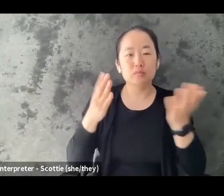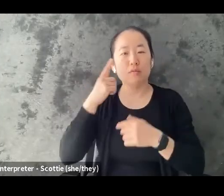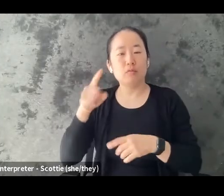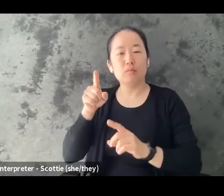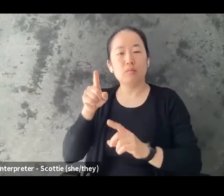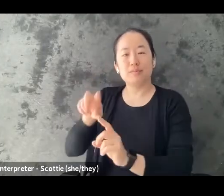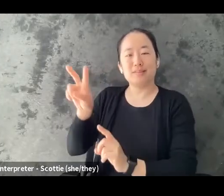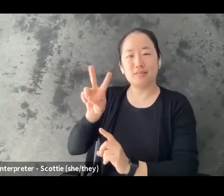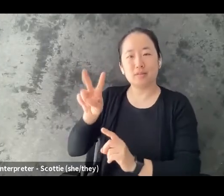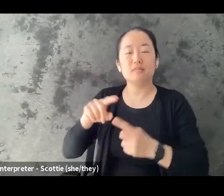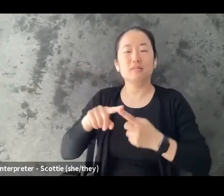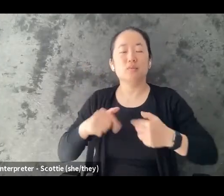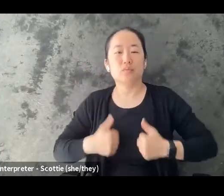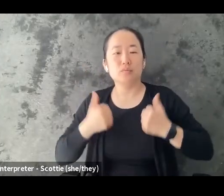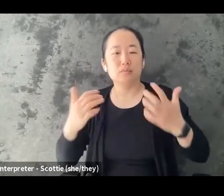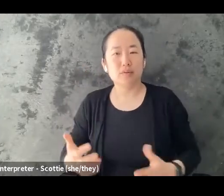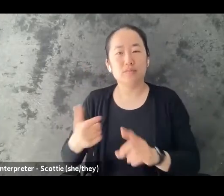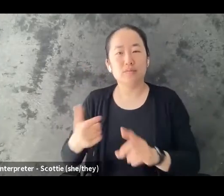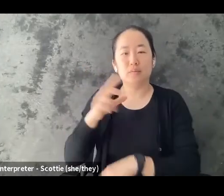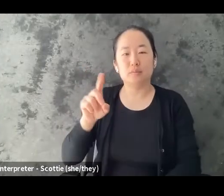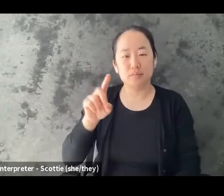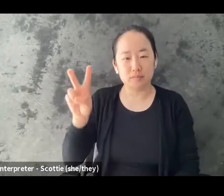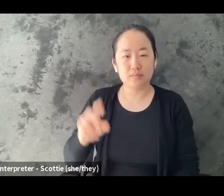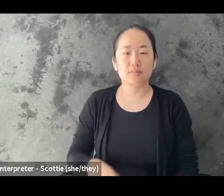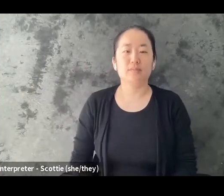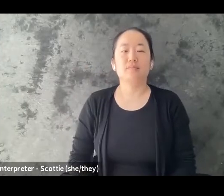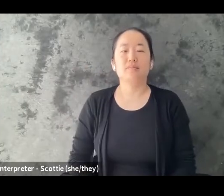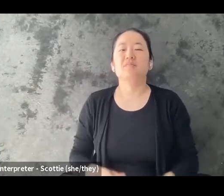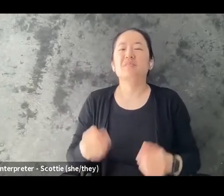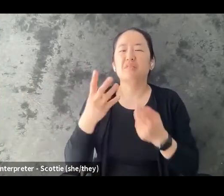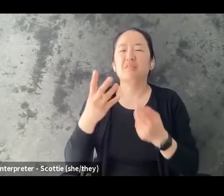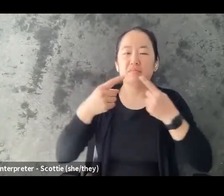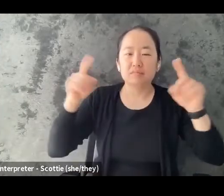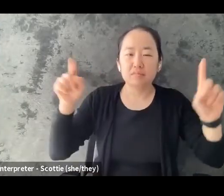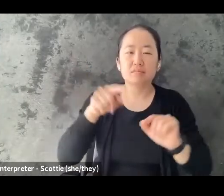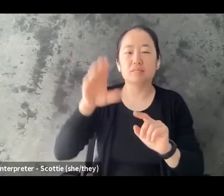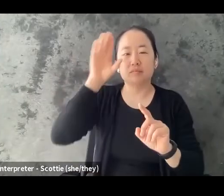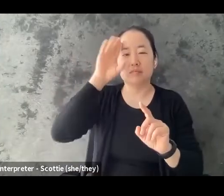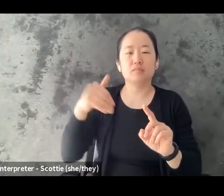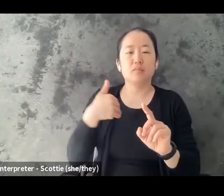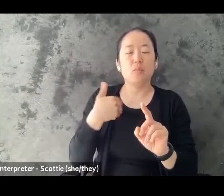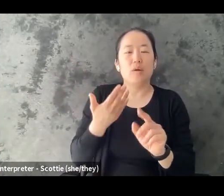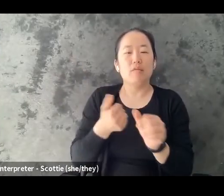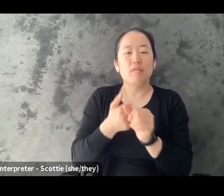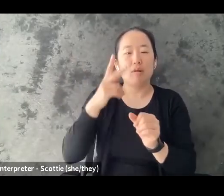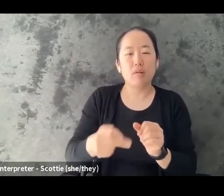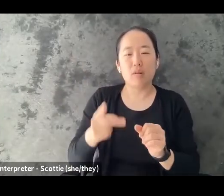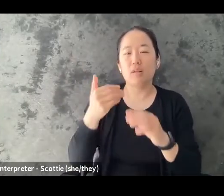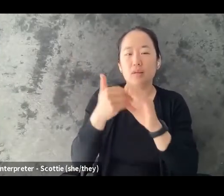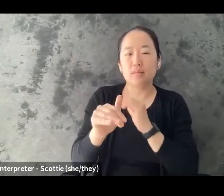be sending out a follow-up email with a link to the recording of the webinar, a PDF of the PowerPoint slides, and information on how